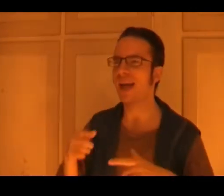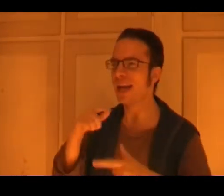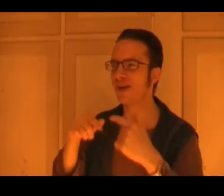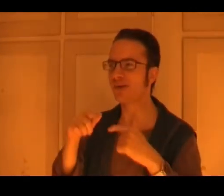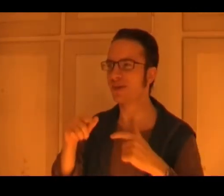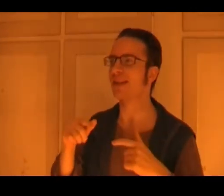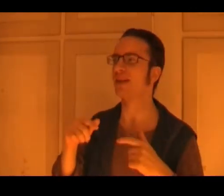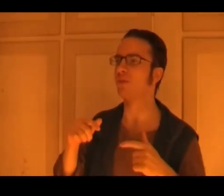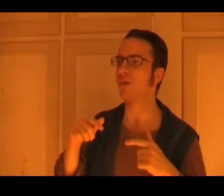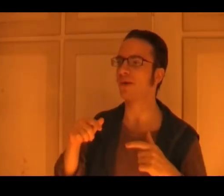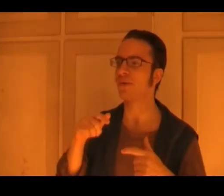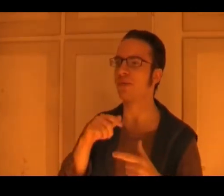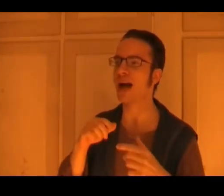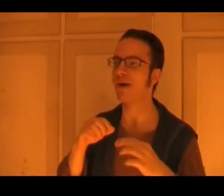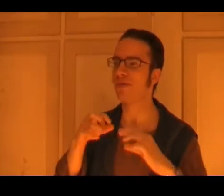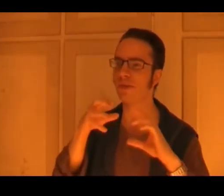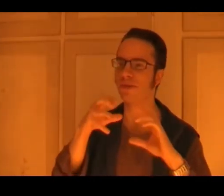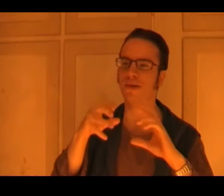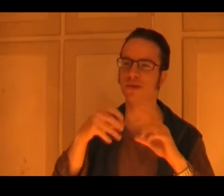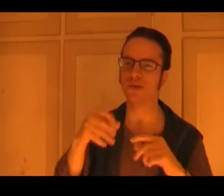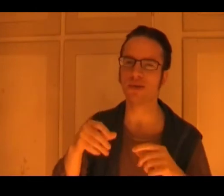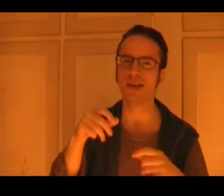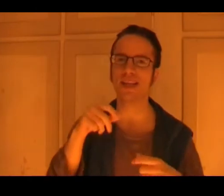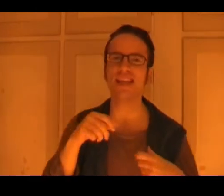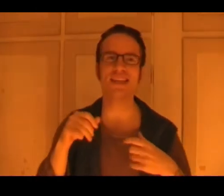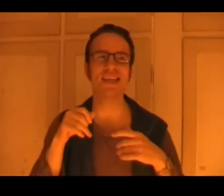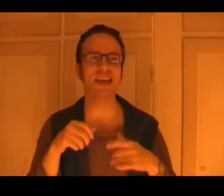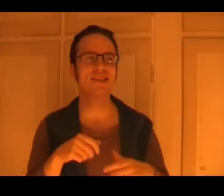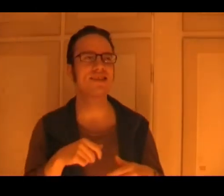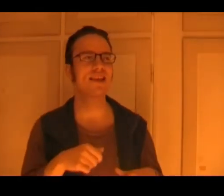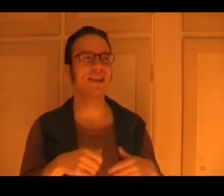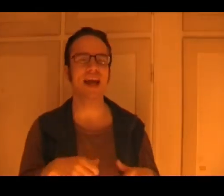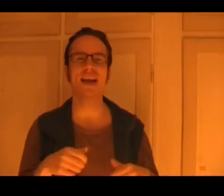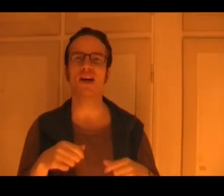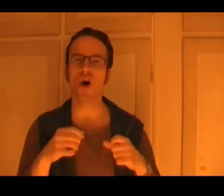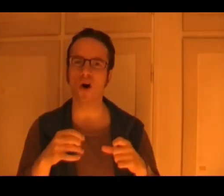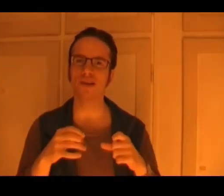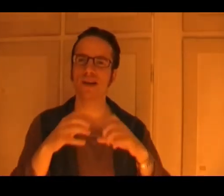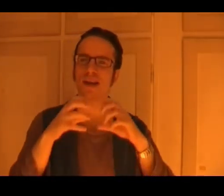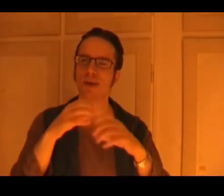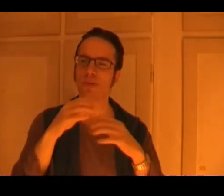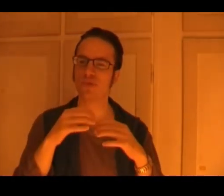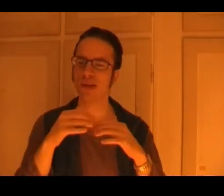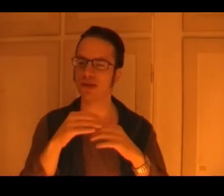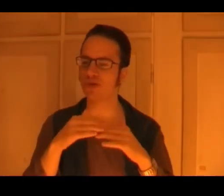it also really didn't work for me how, the, the dude, he, he gets his leg caught between two